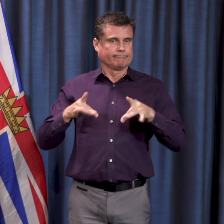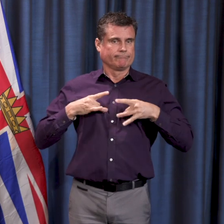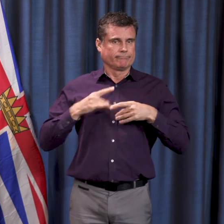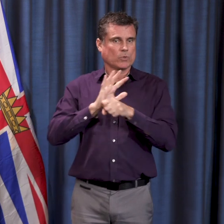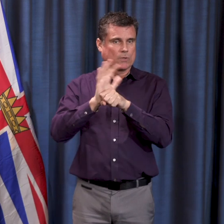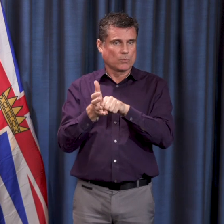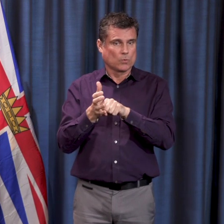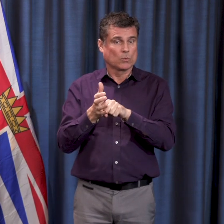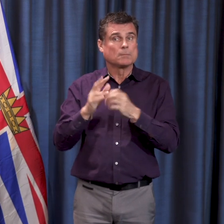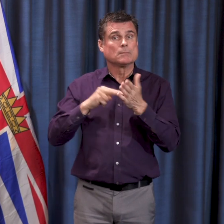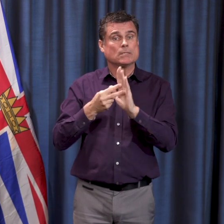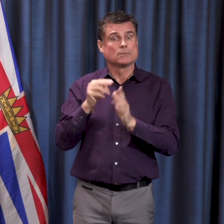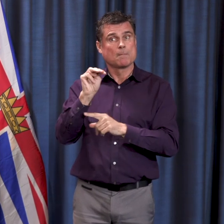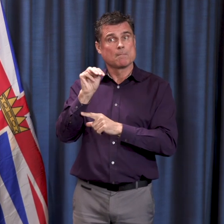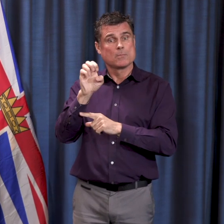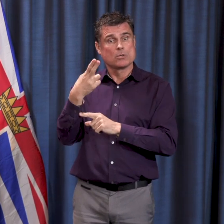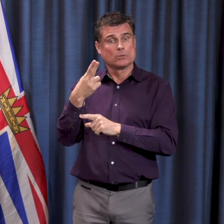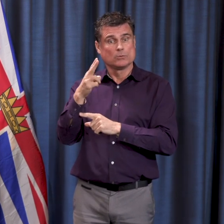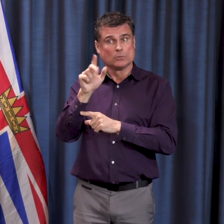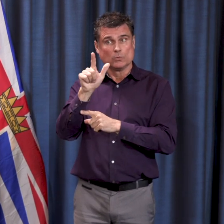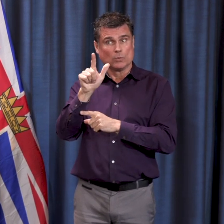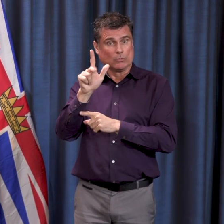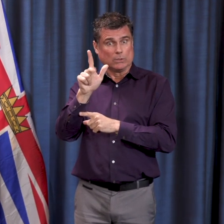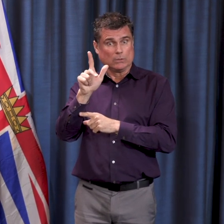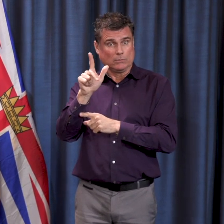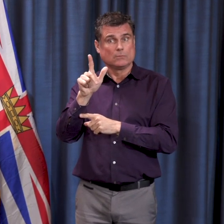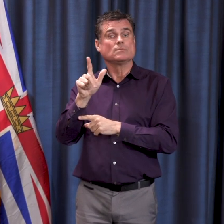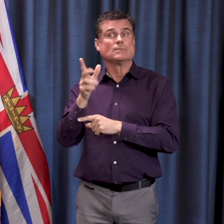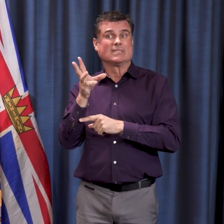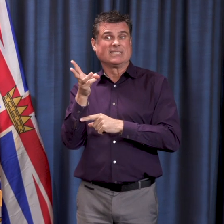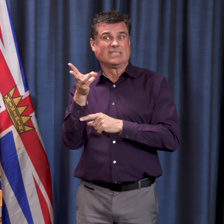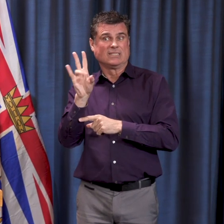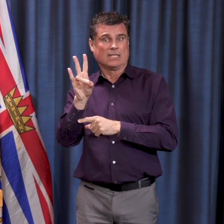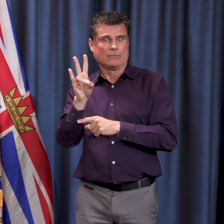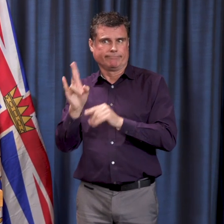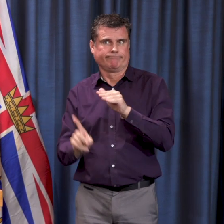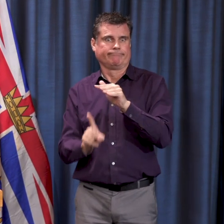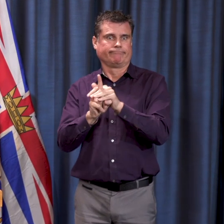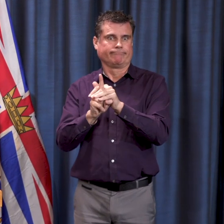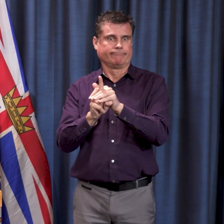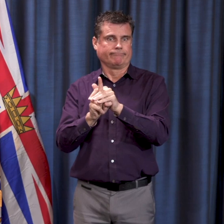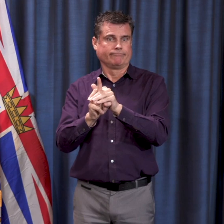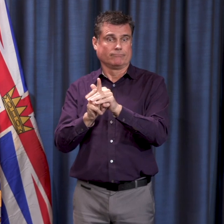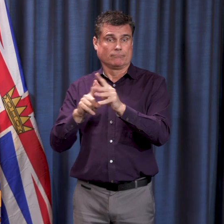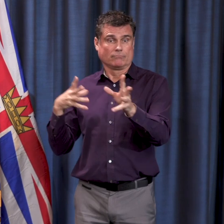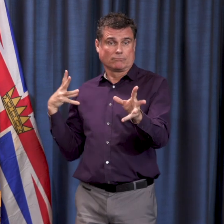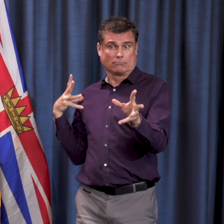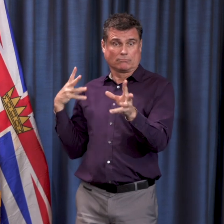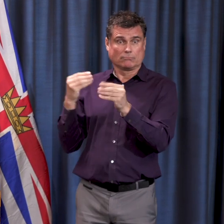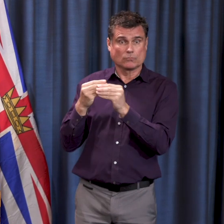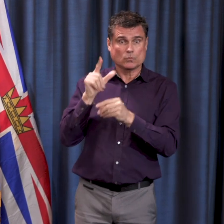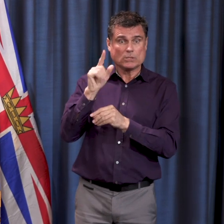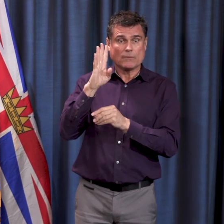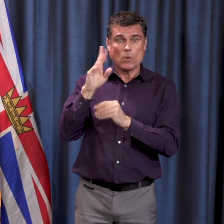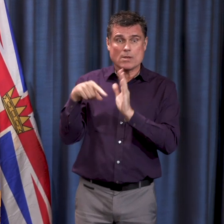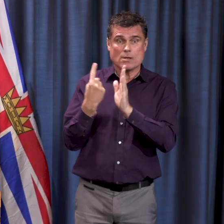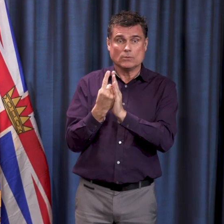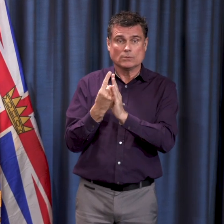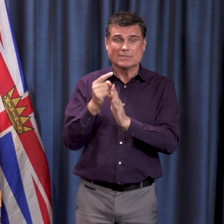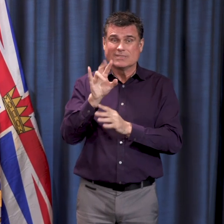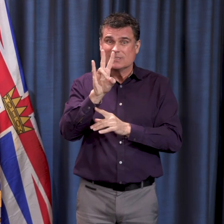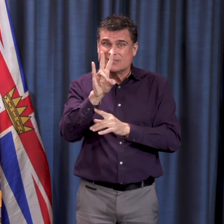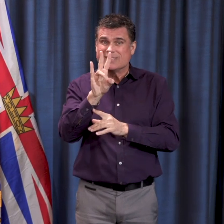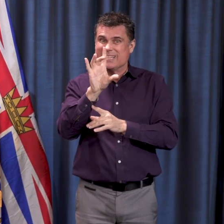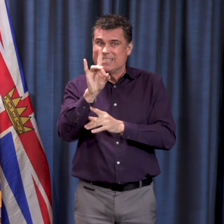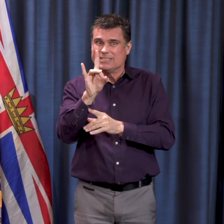23rd, and in the last 24 hours through to this morning another 78 positives. So our total now